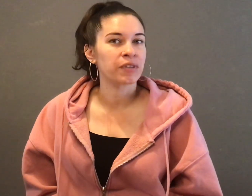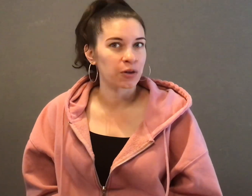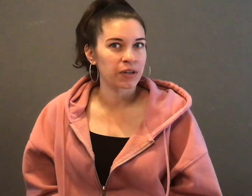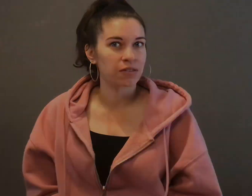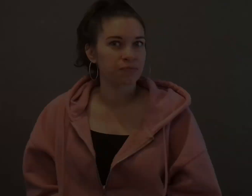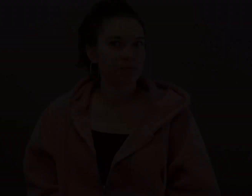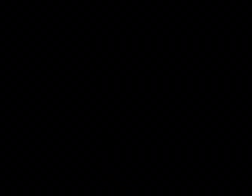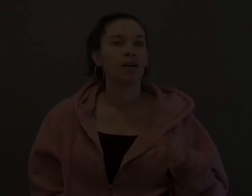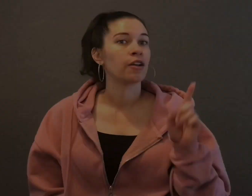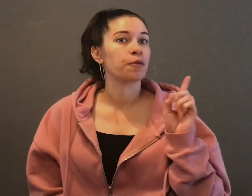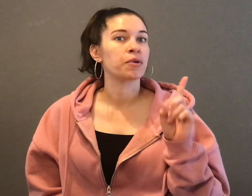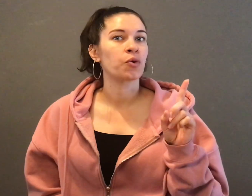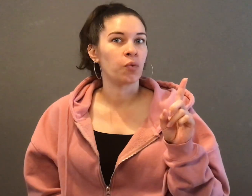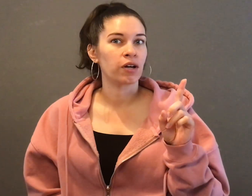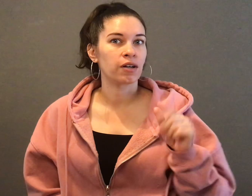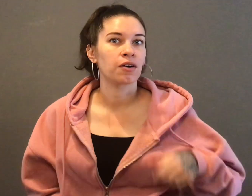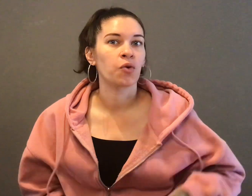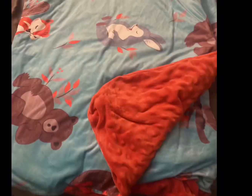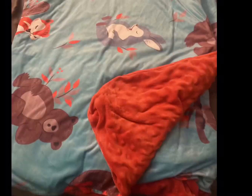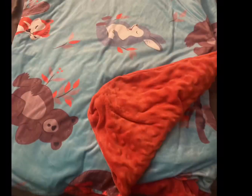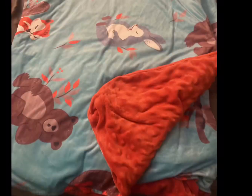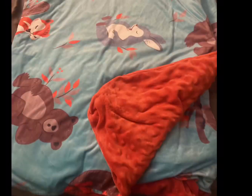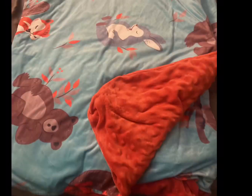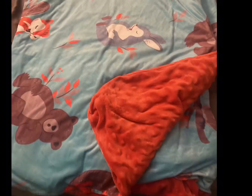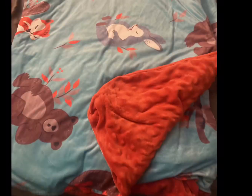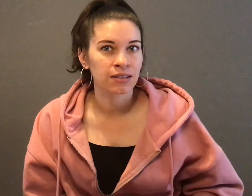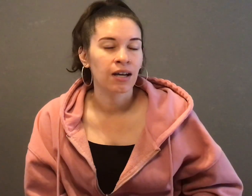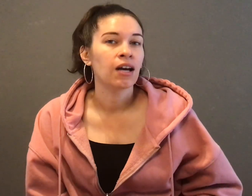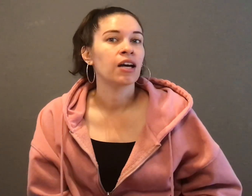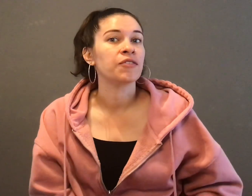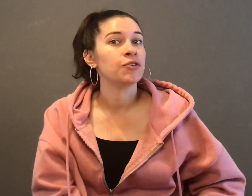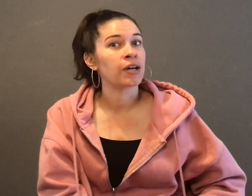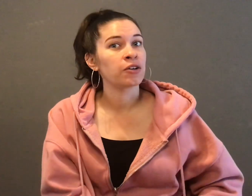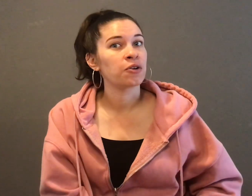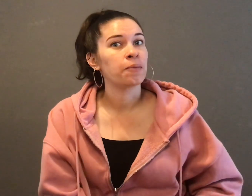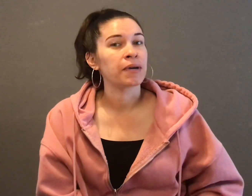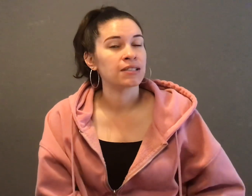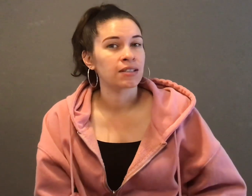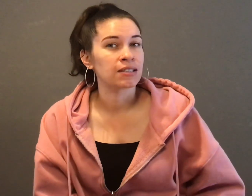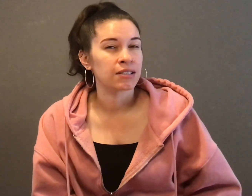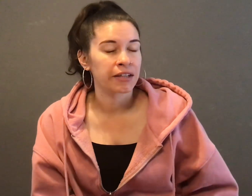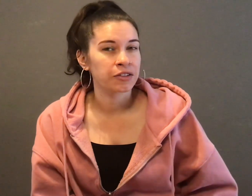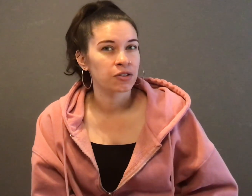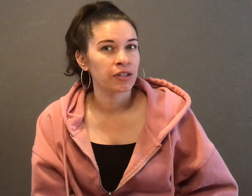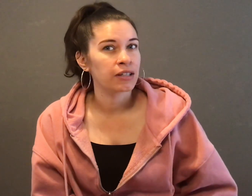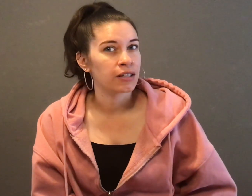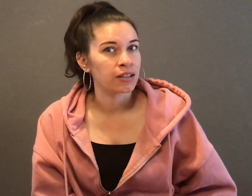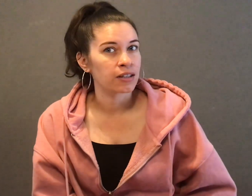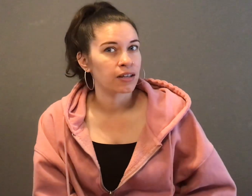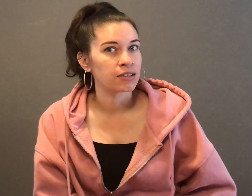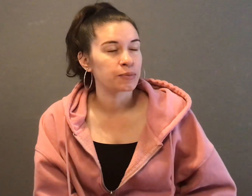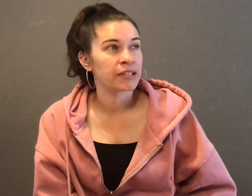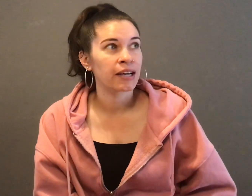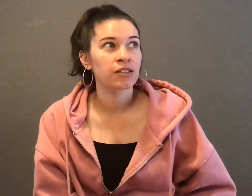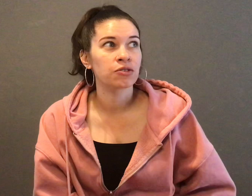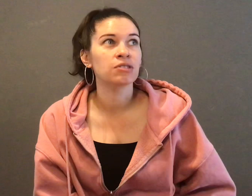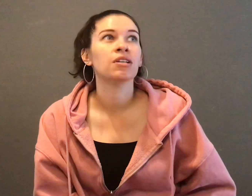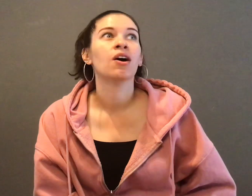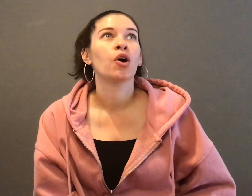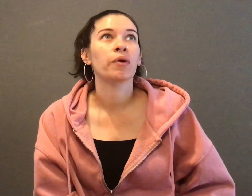Here we go. Number one, weighted blankets. If you do not know, my son is nine years old and he has been diagnosed with